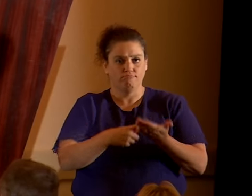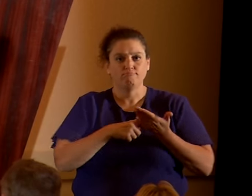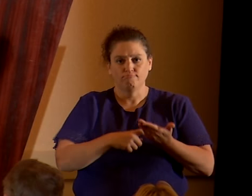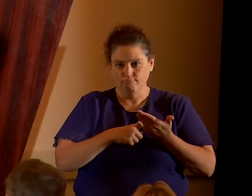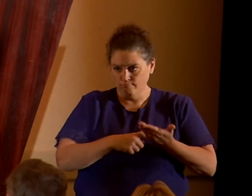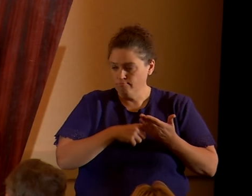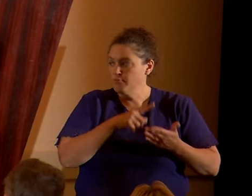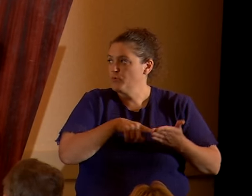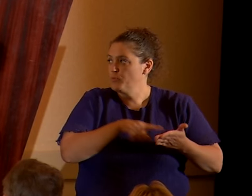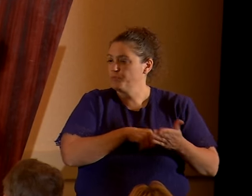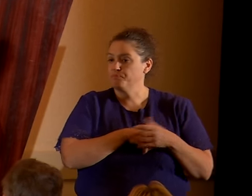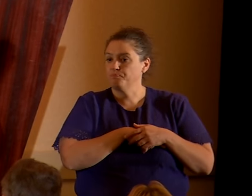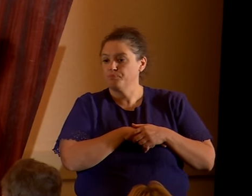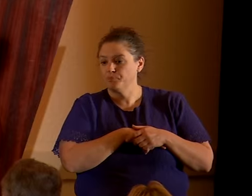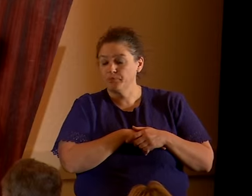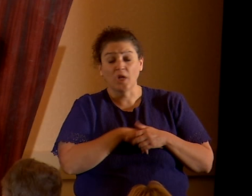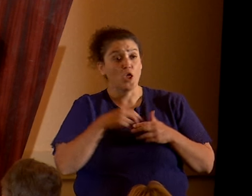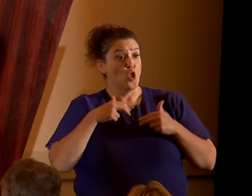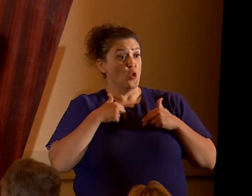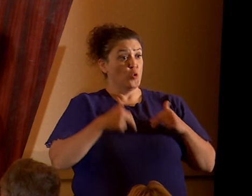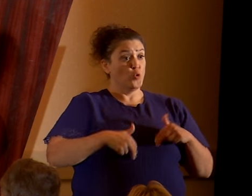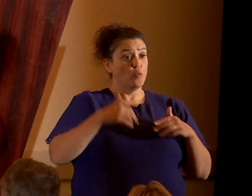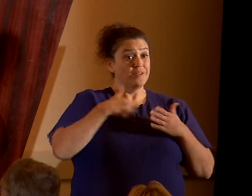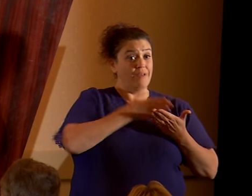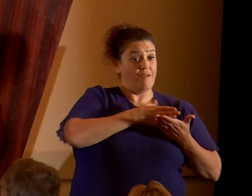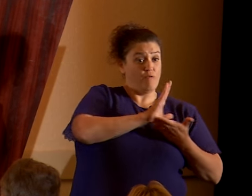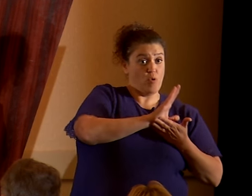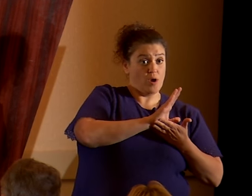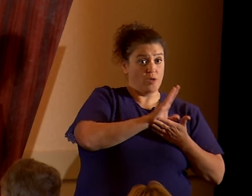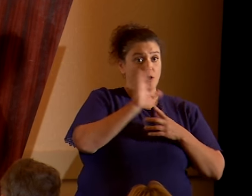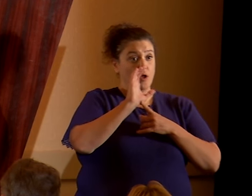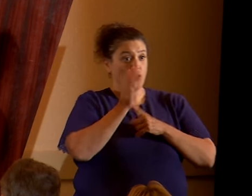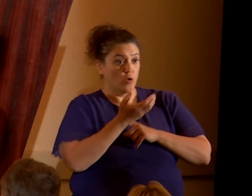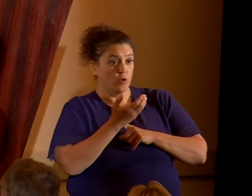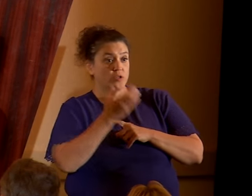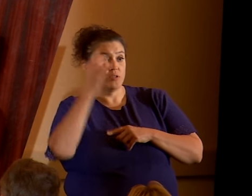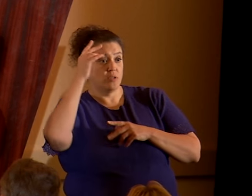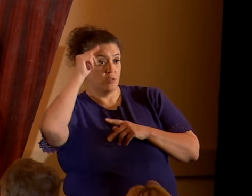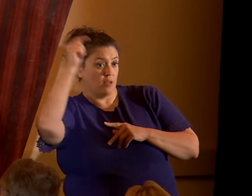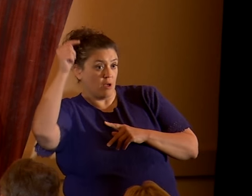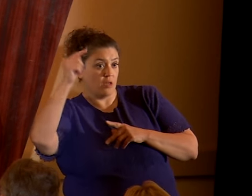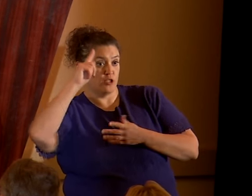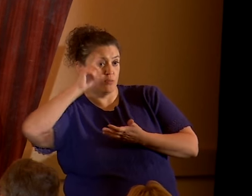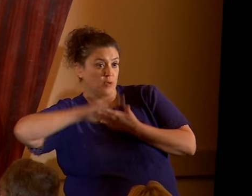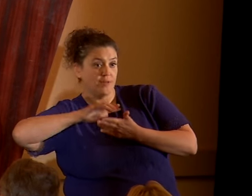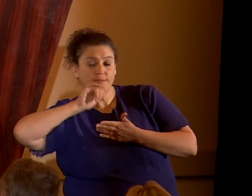Humans have rights, cultures, ideologies, and beliefs don't.